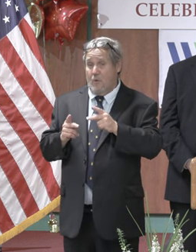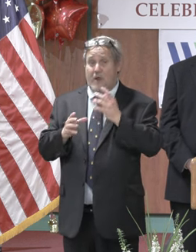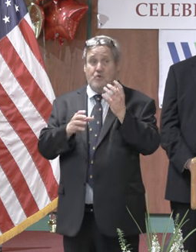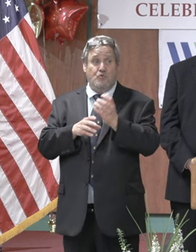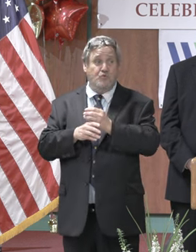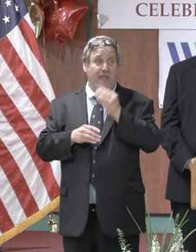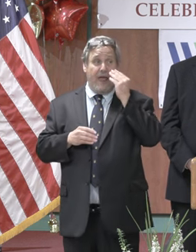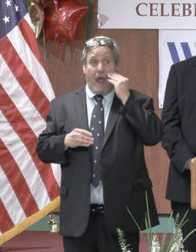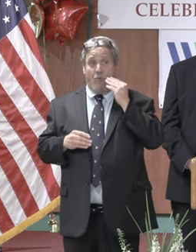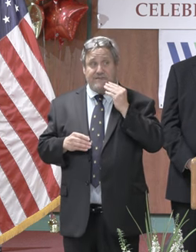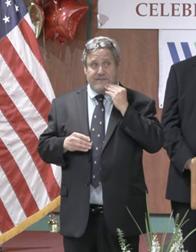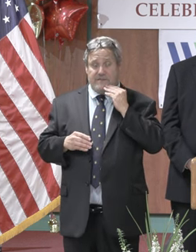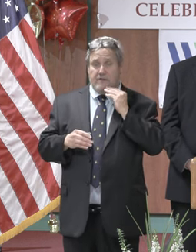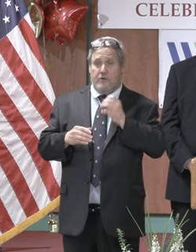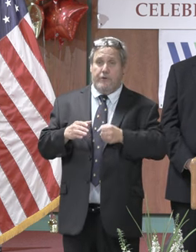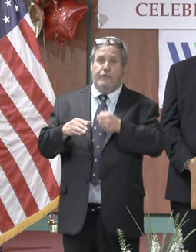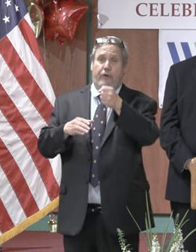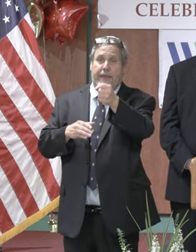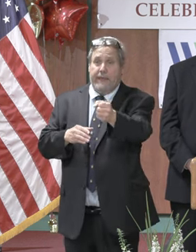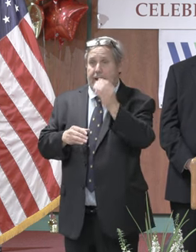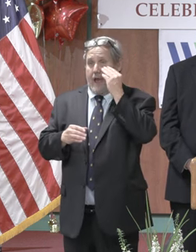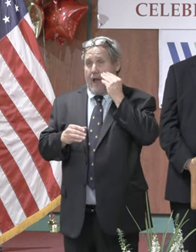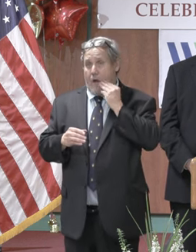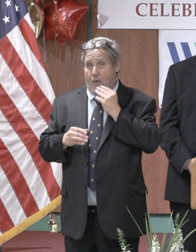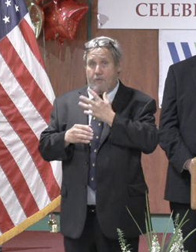i'm very excited about this project